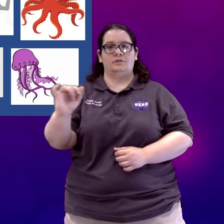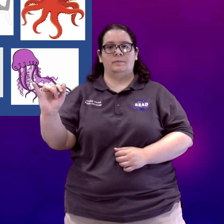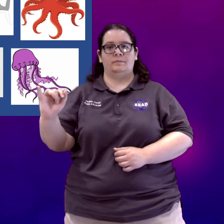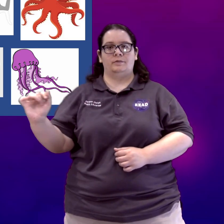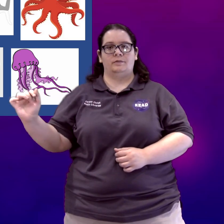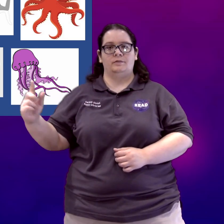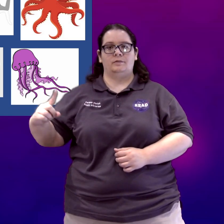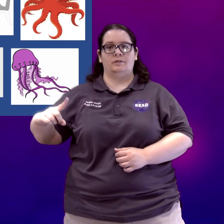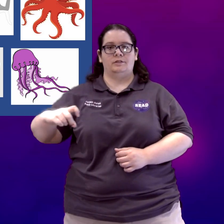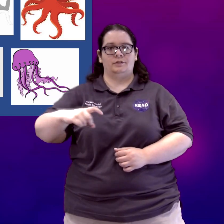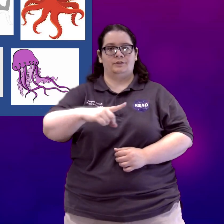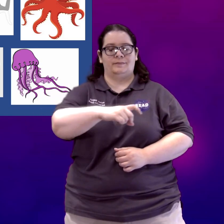Shrimp or shrimp.